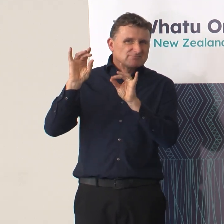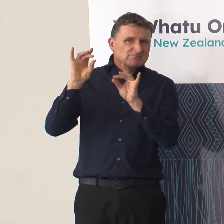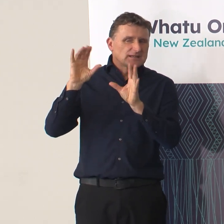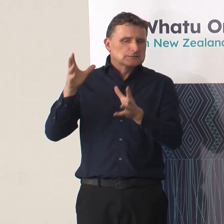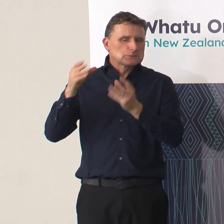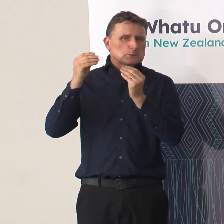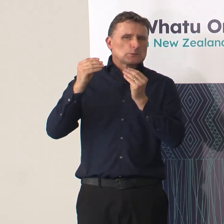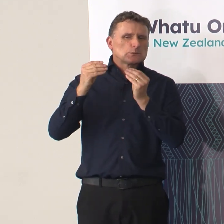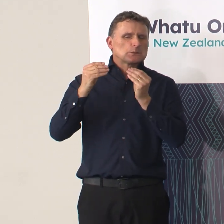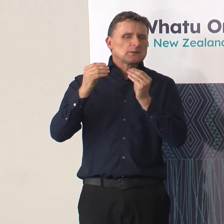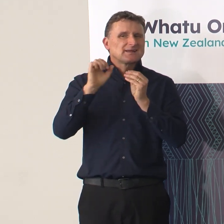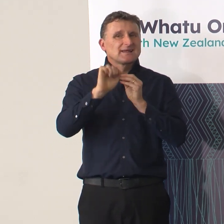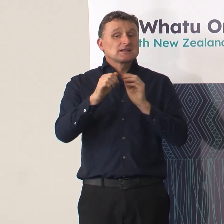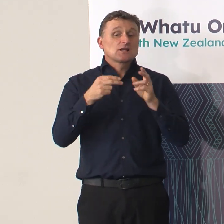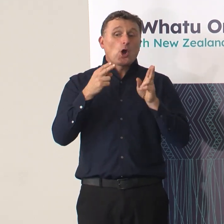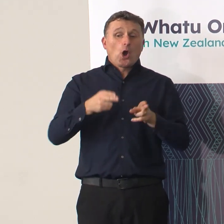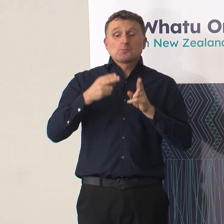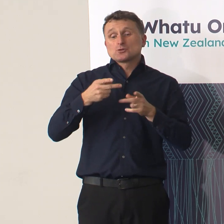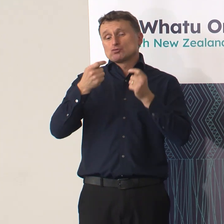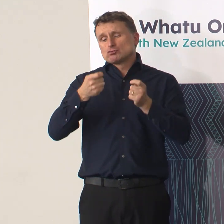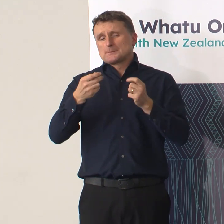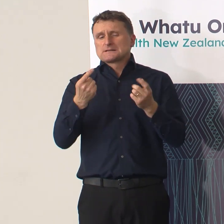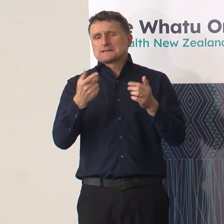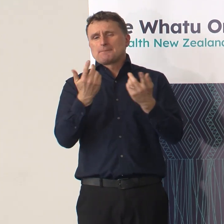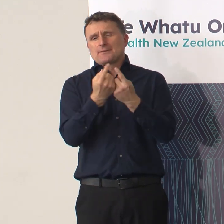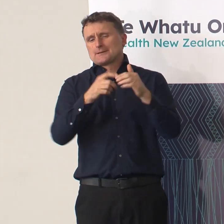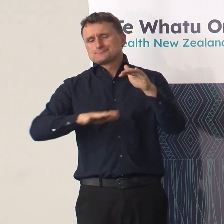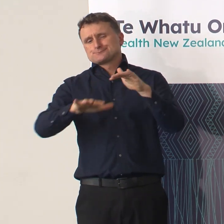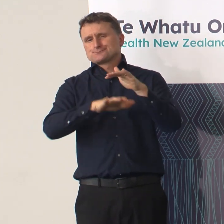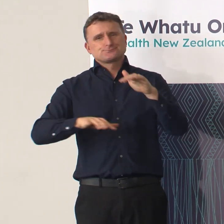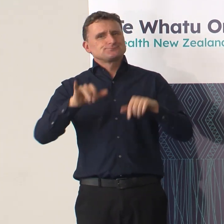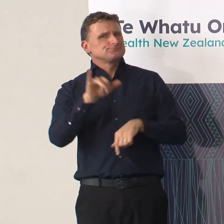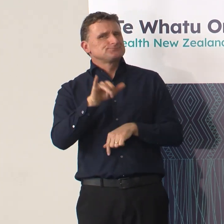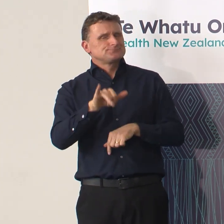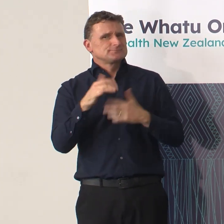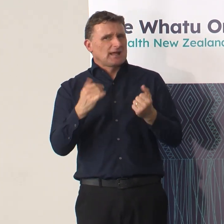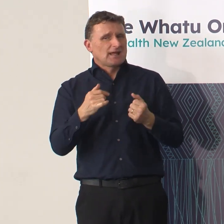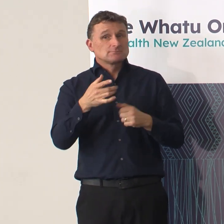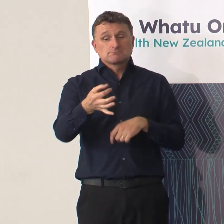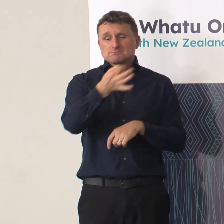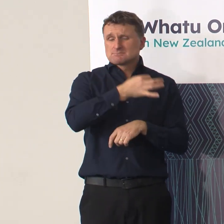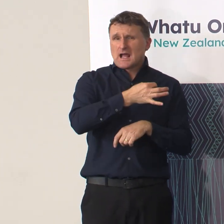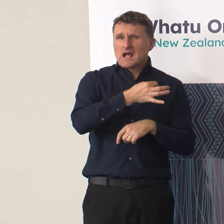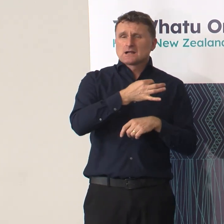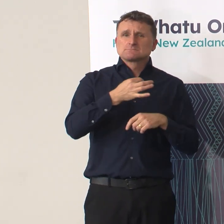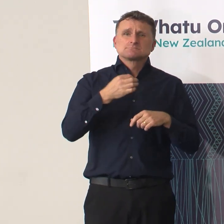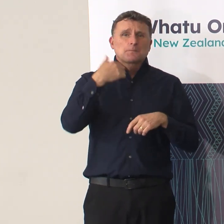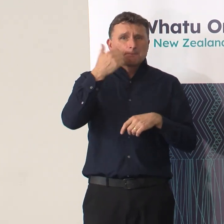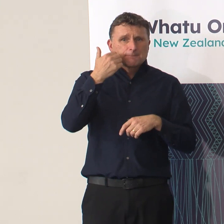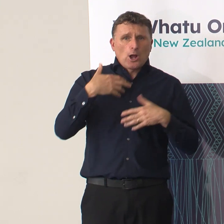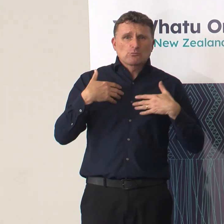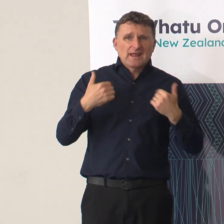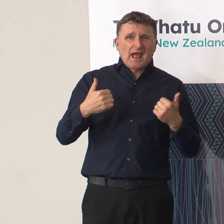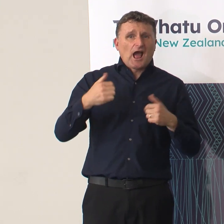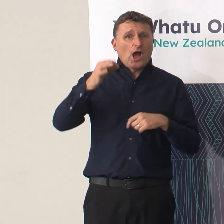his treatment. In terms of what the Māori Health Authority can do, we had ladies relating box and saying that,